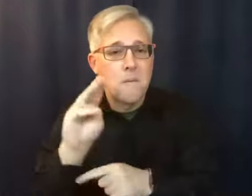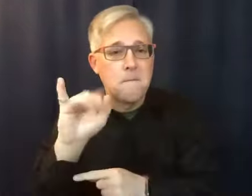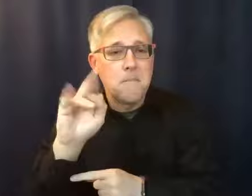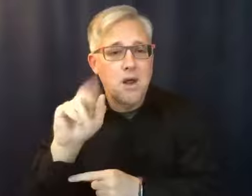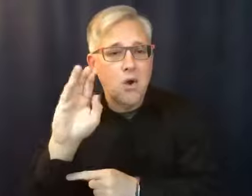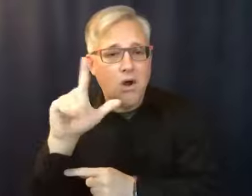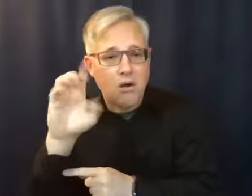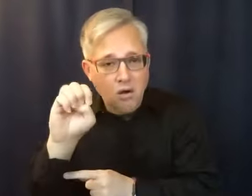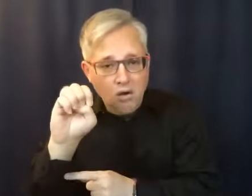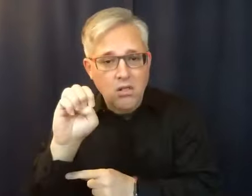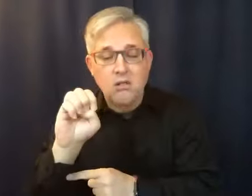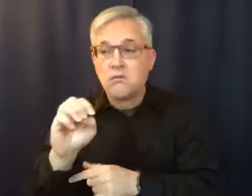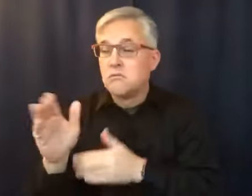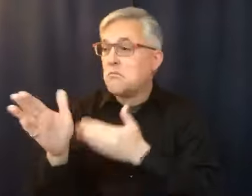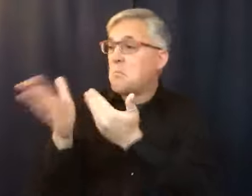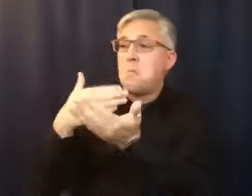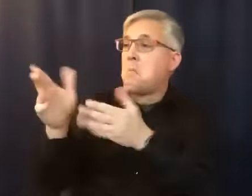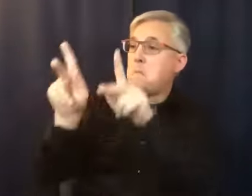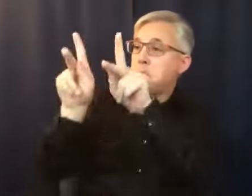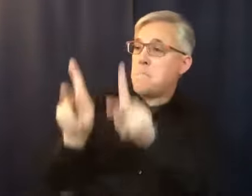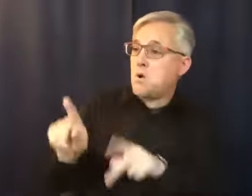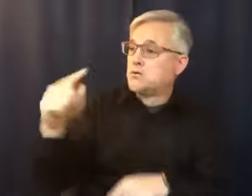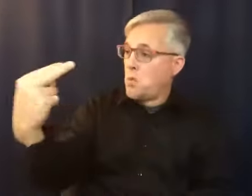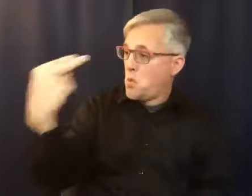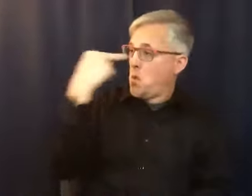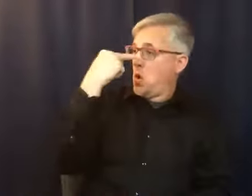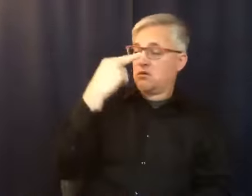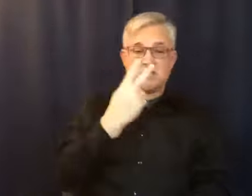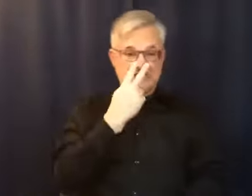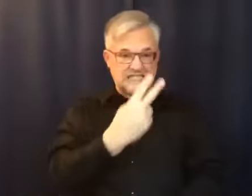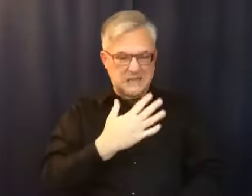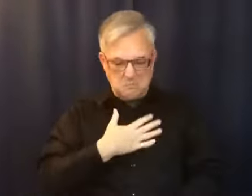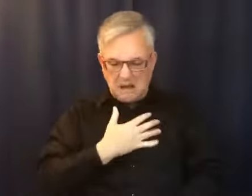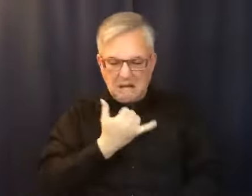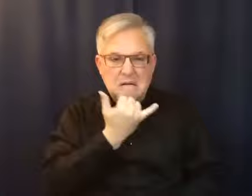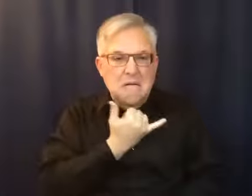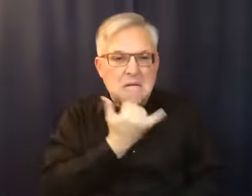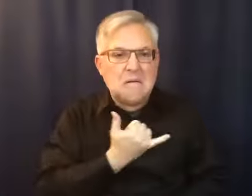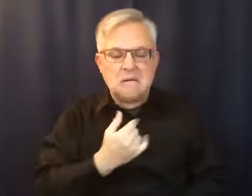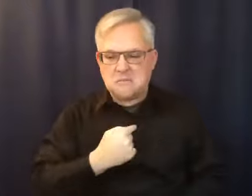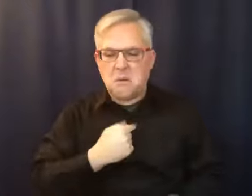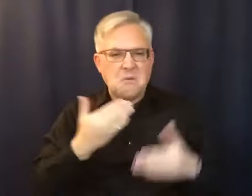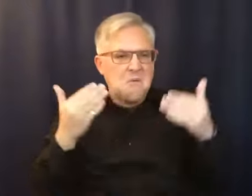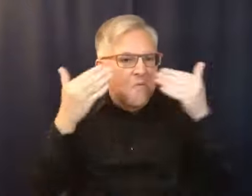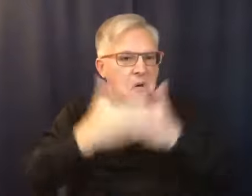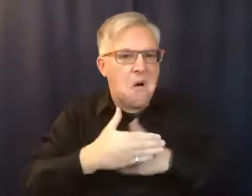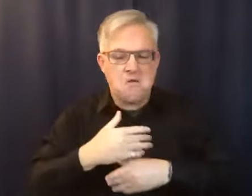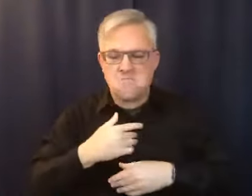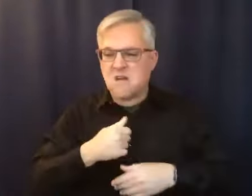looking at me and seeing all my dark secrets and seeing all my pain, even in that, they